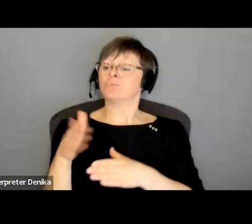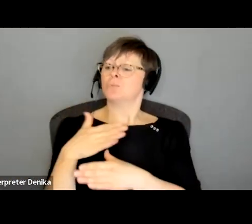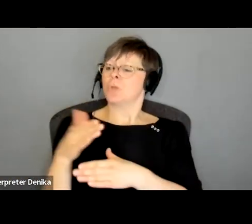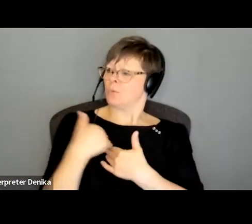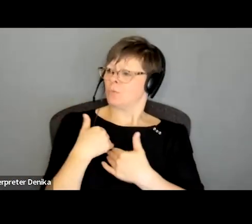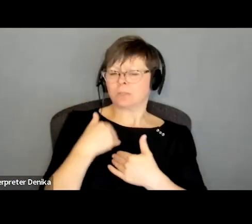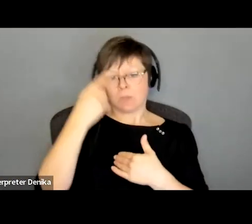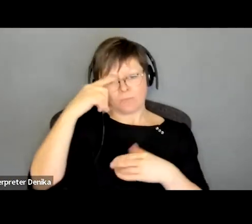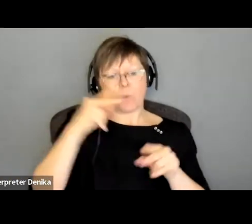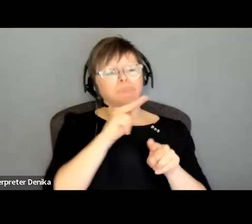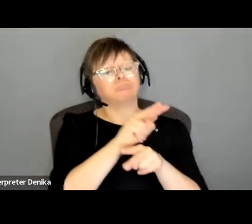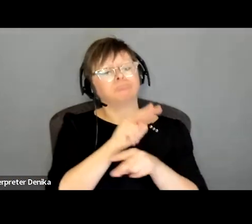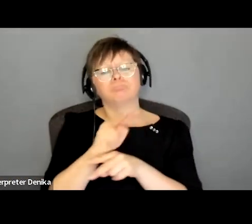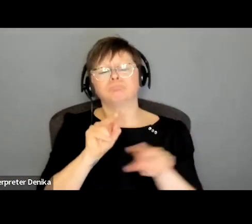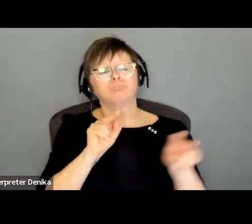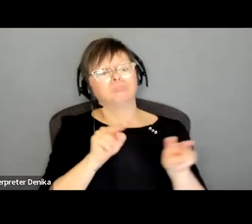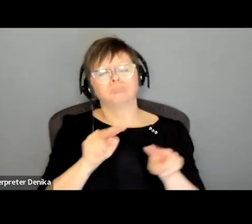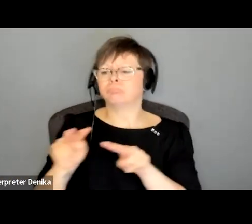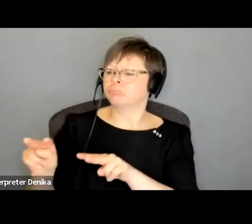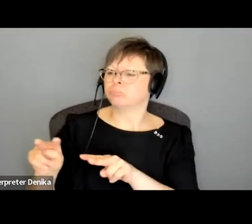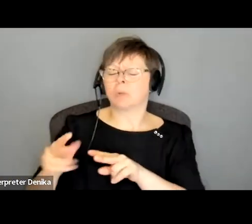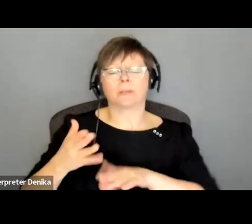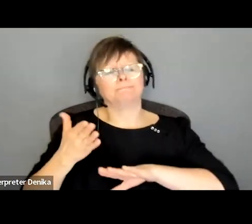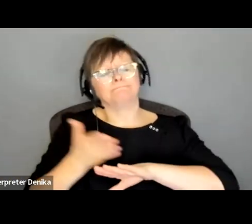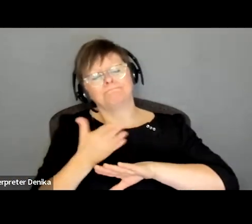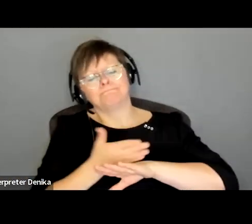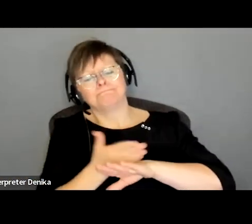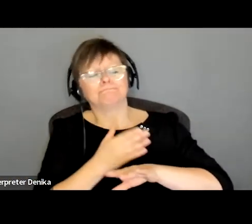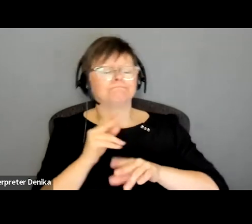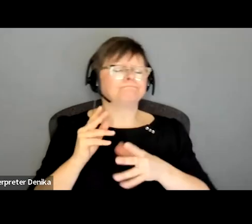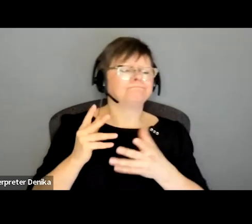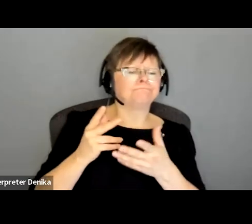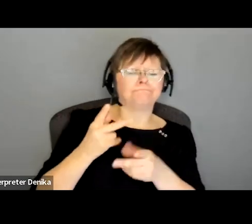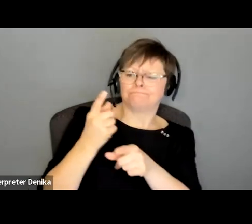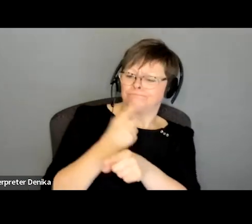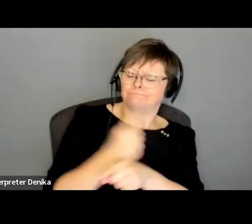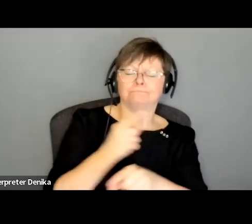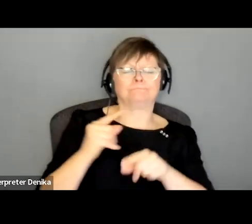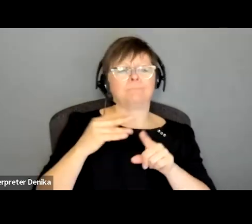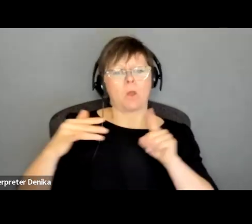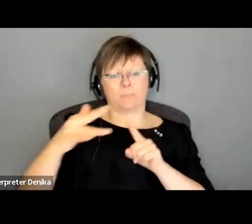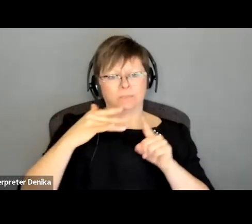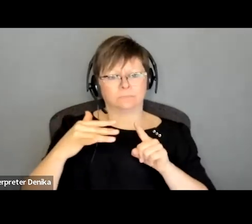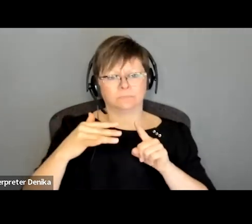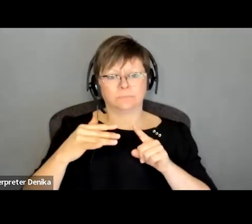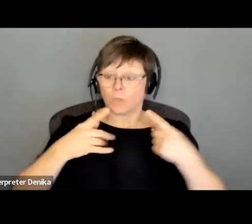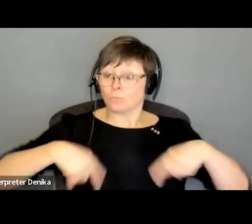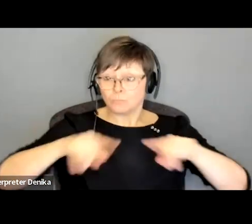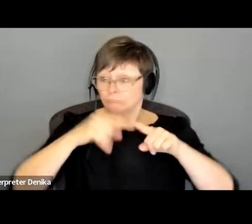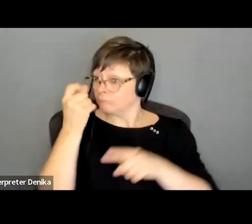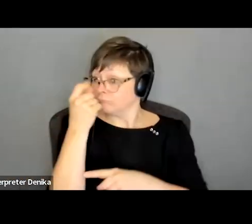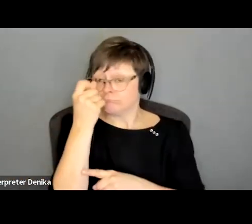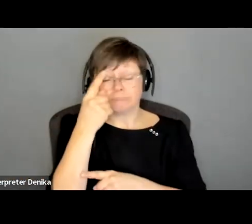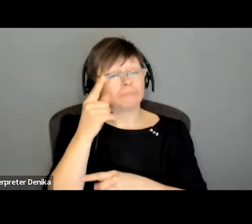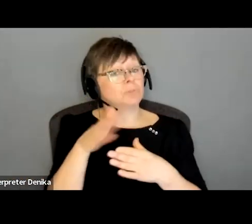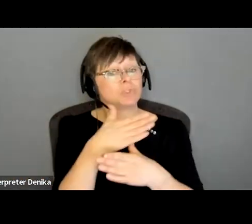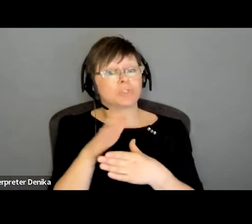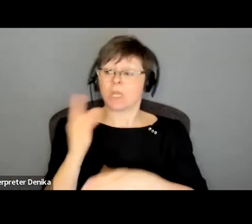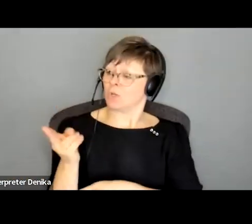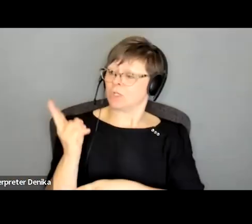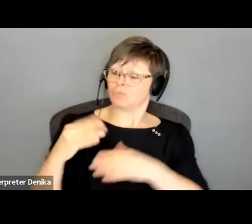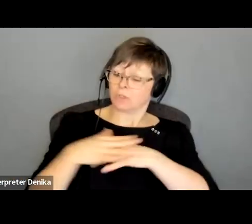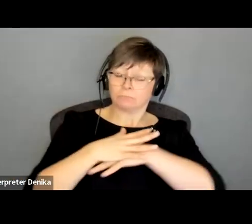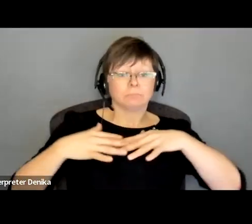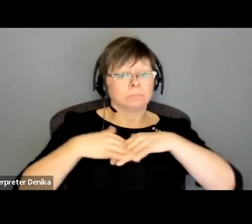vigilance in creating and maintaining this environment equity recognizes a shared history with indigenous first